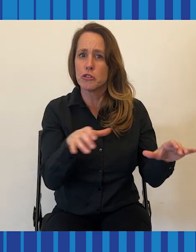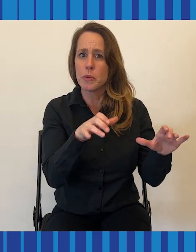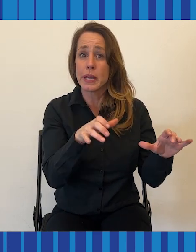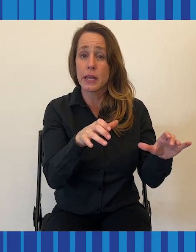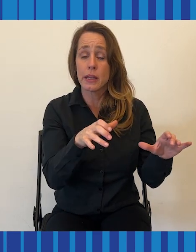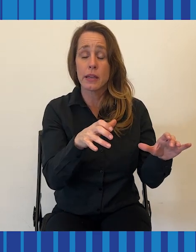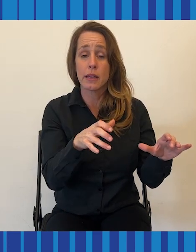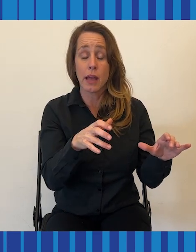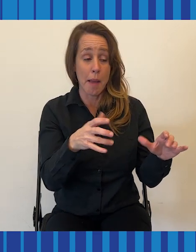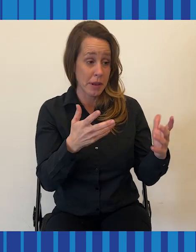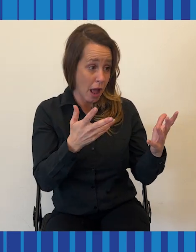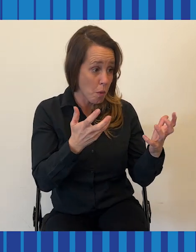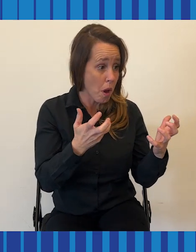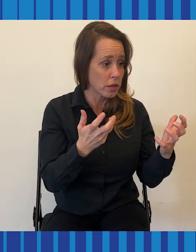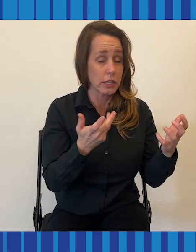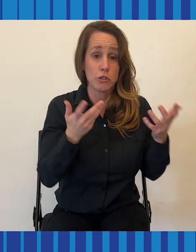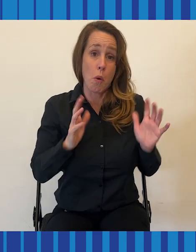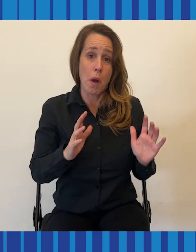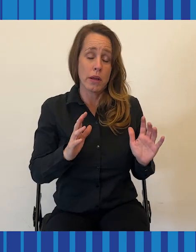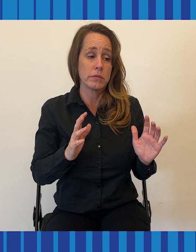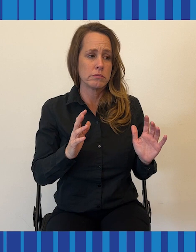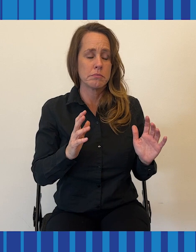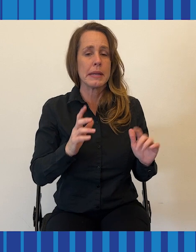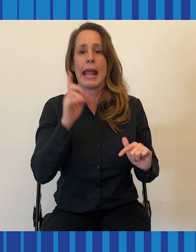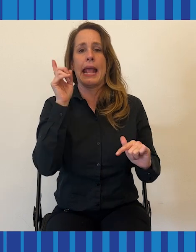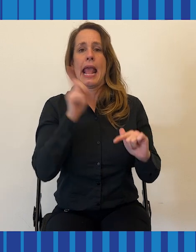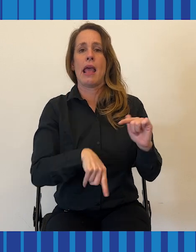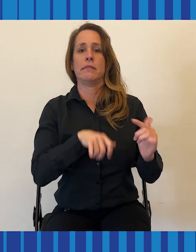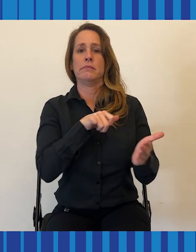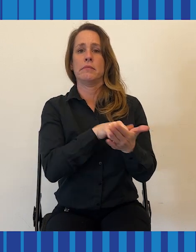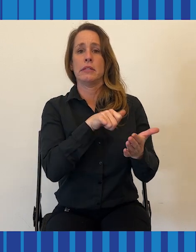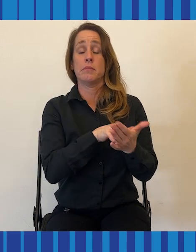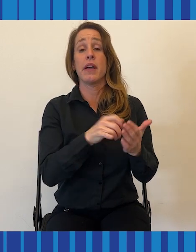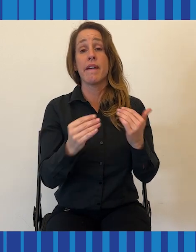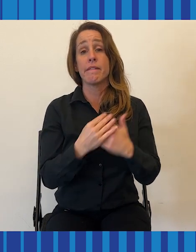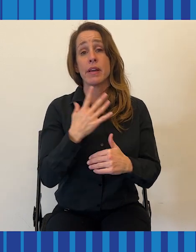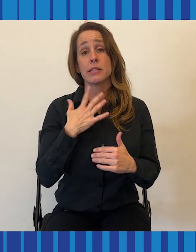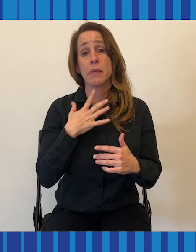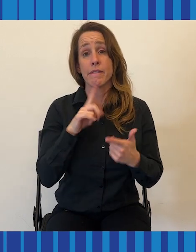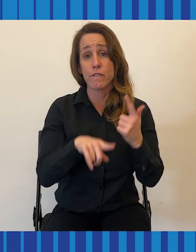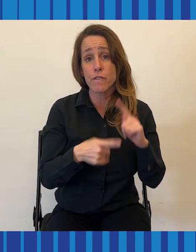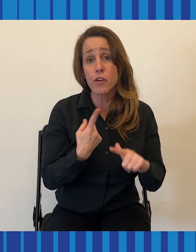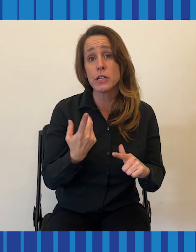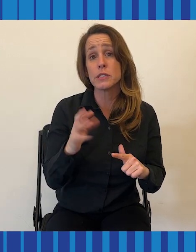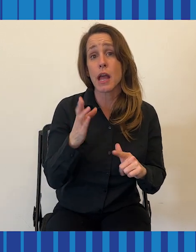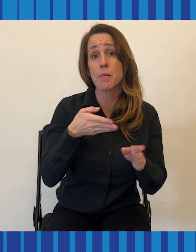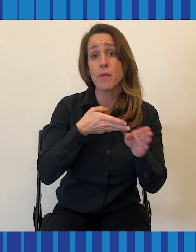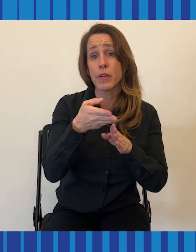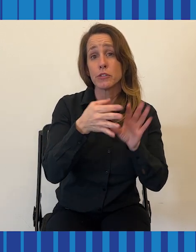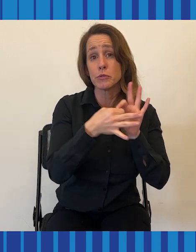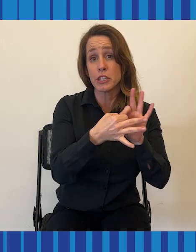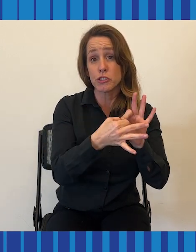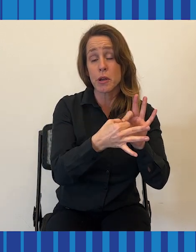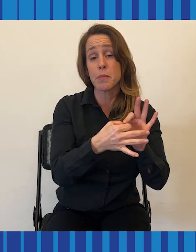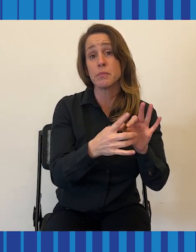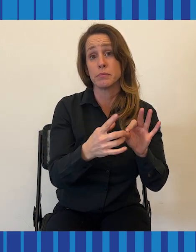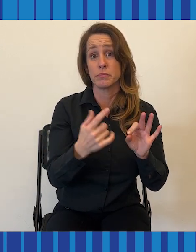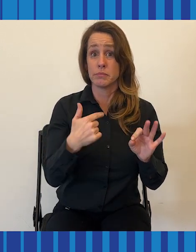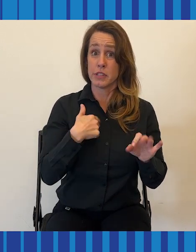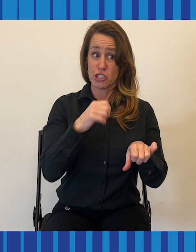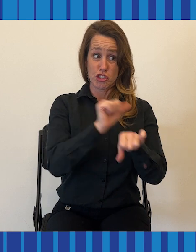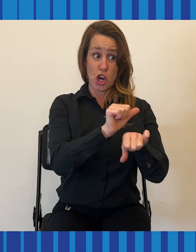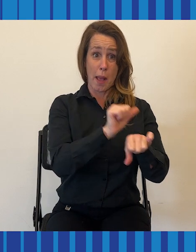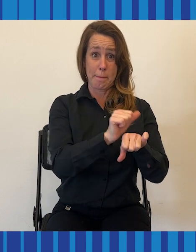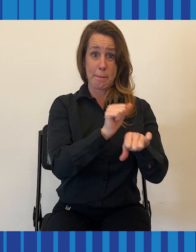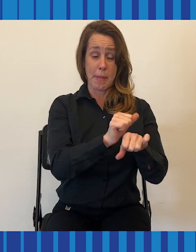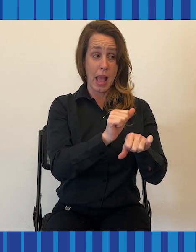want to or don't want to, it's just that I can't. And it's affected friendships, it's affected professional relationships. I've walked out